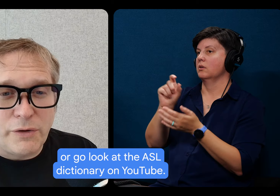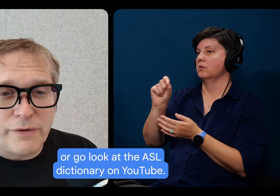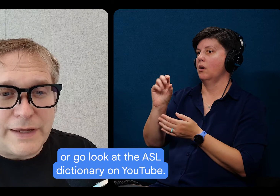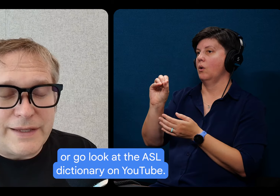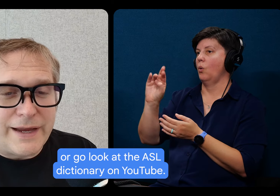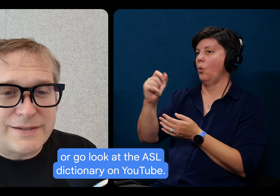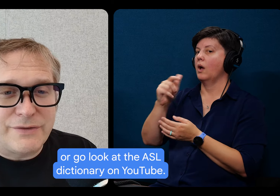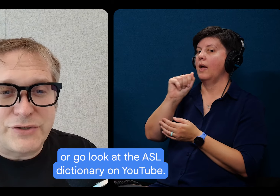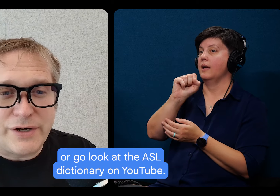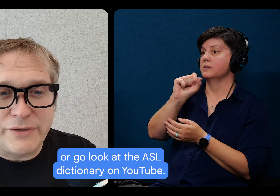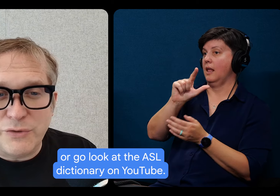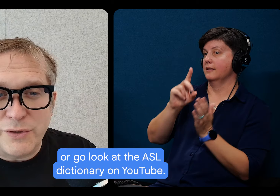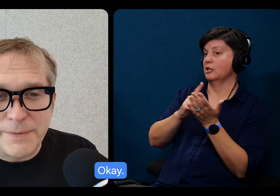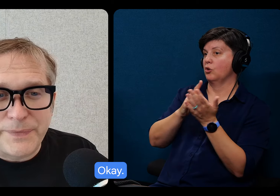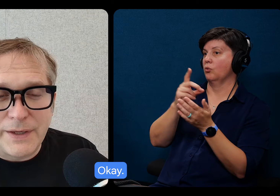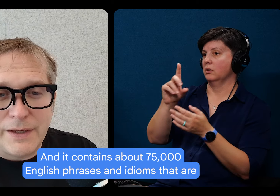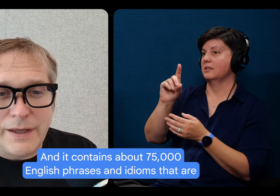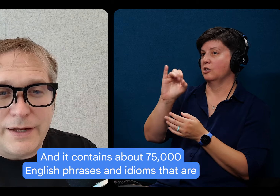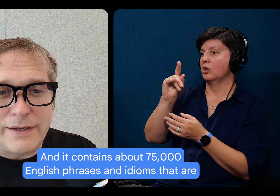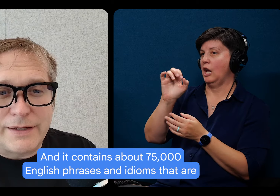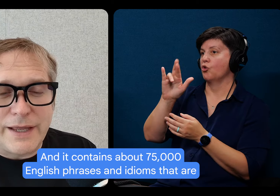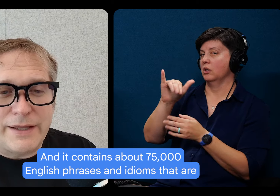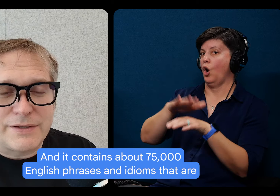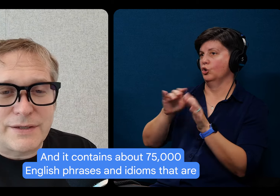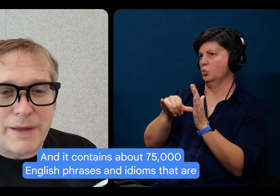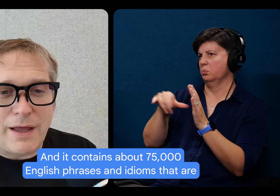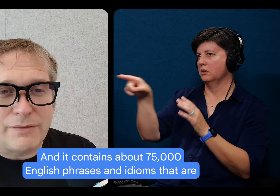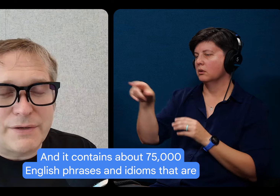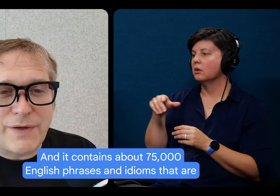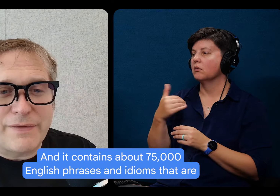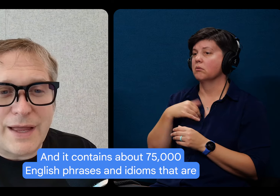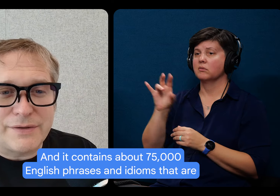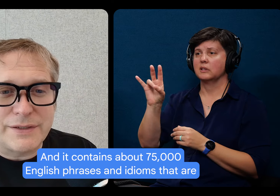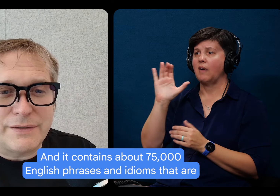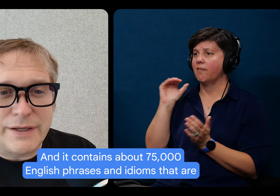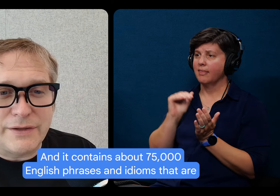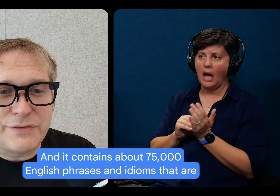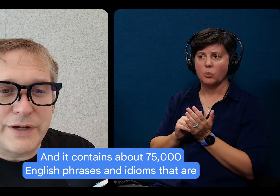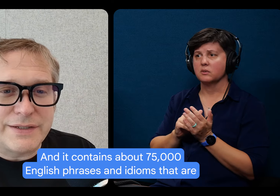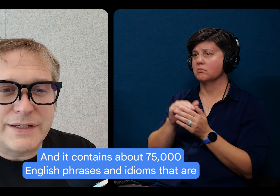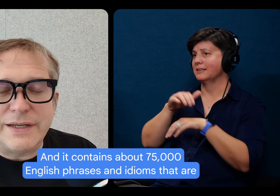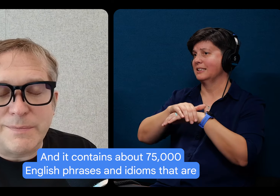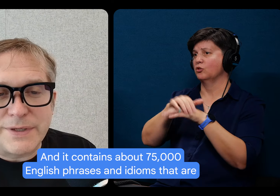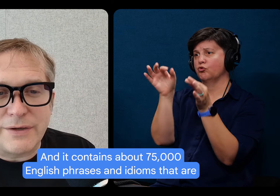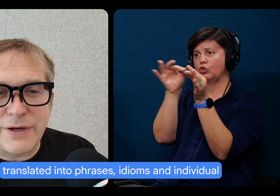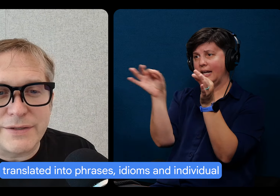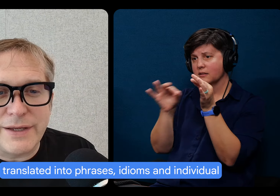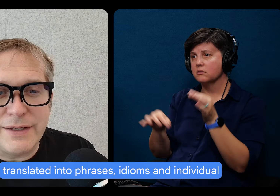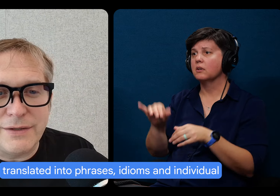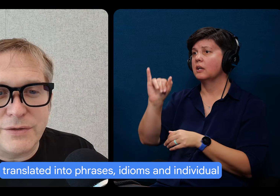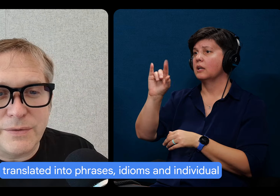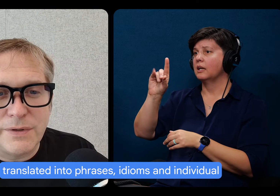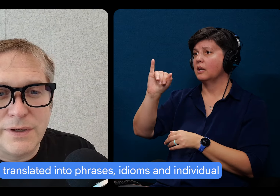go look at the ASL dictionary on YouTube. Okay. And it contains about 75,000 English phrases and idioms that are